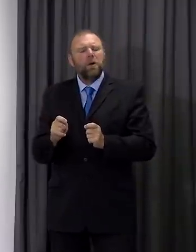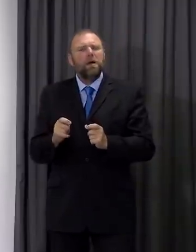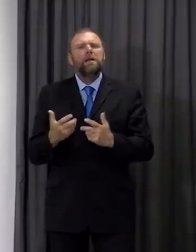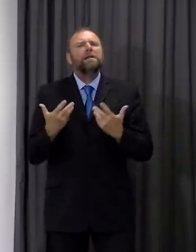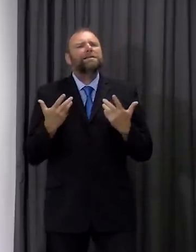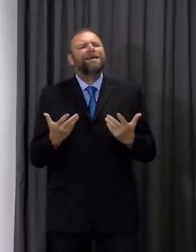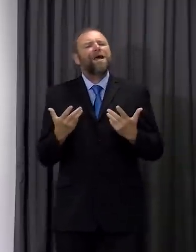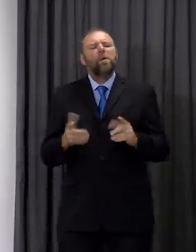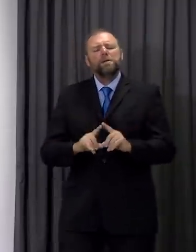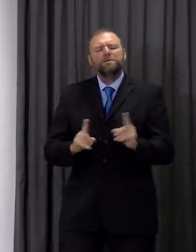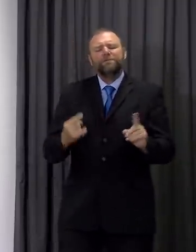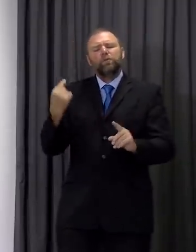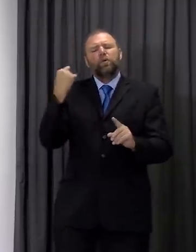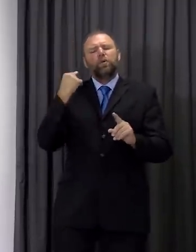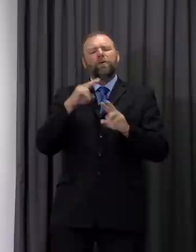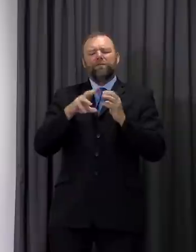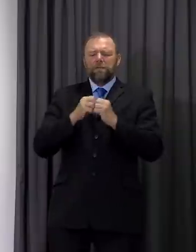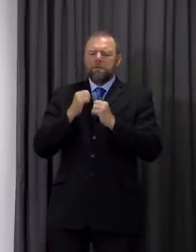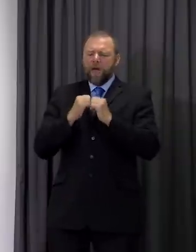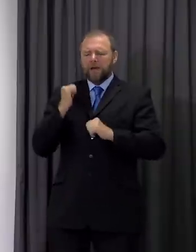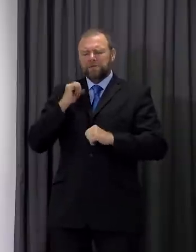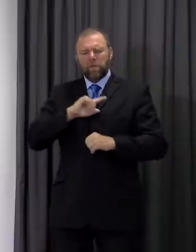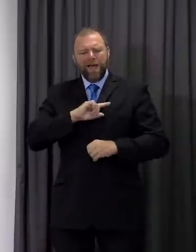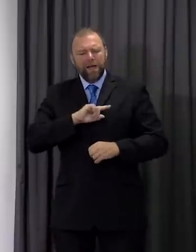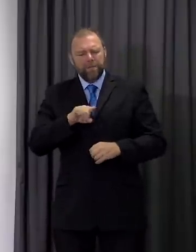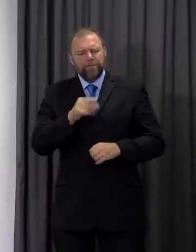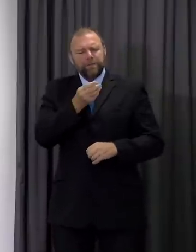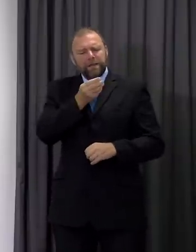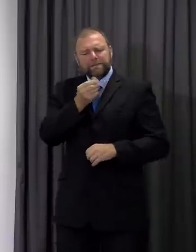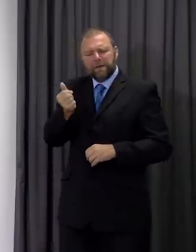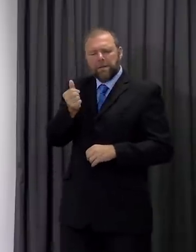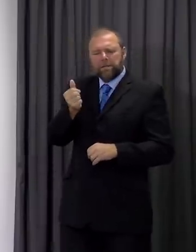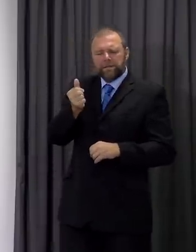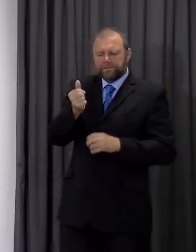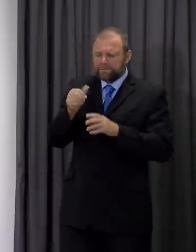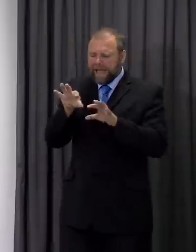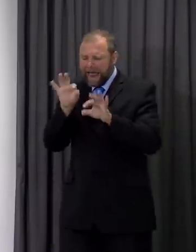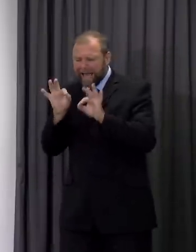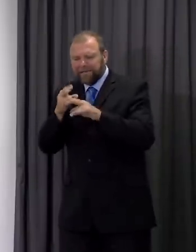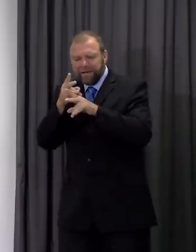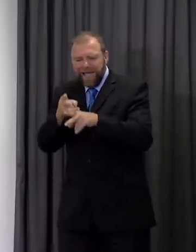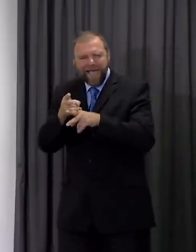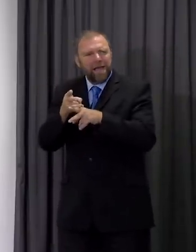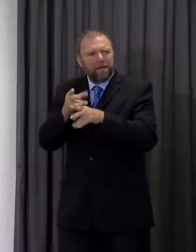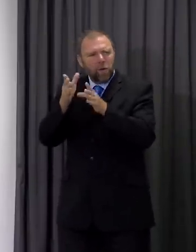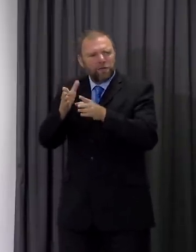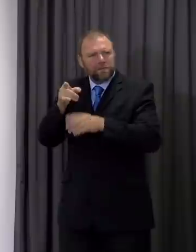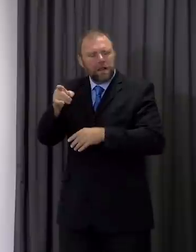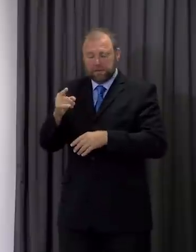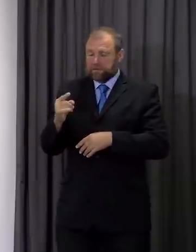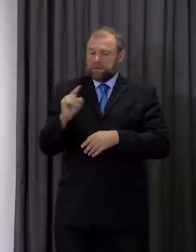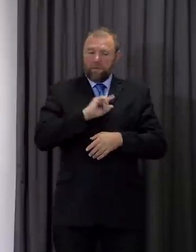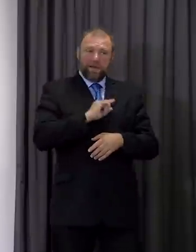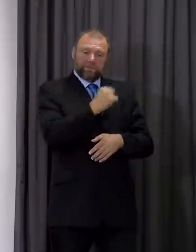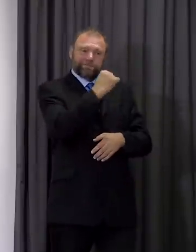because we're trying to protect some streams of activity, so some elective care, some different forms of treatment that I took the decision to end on the